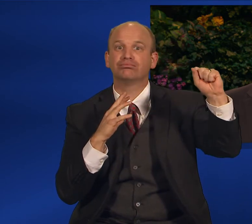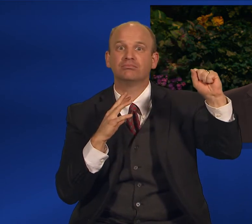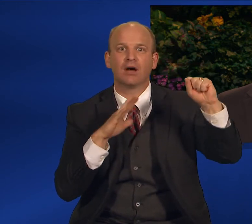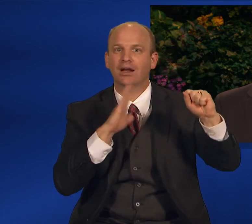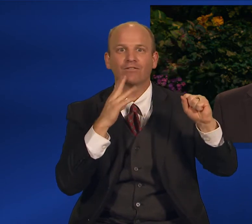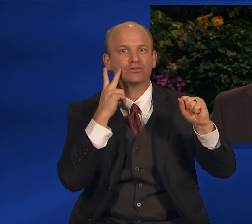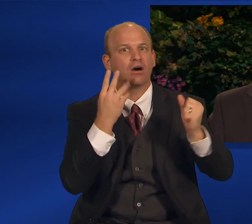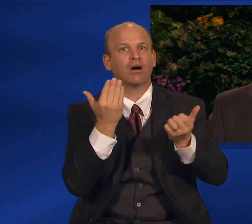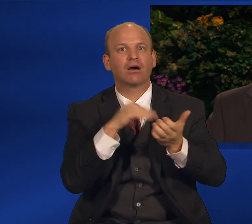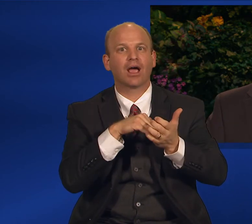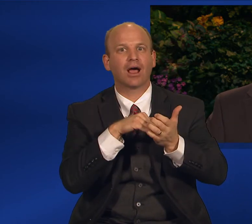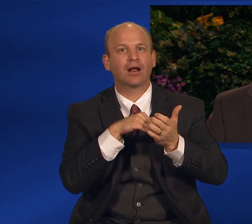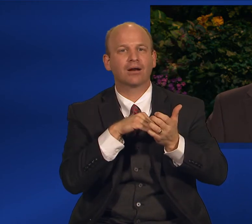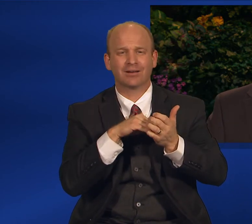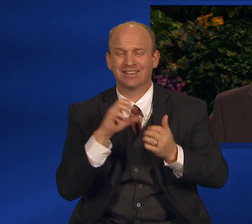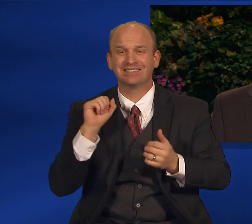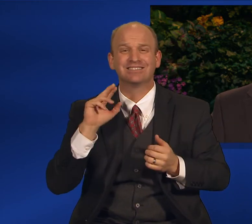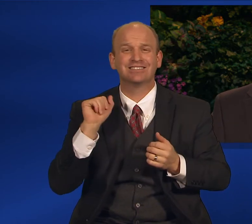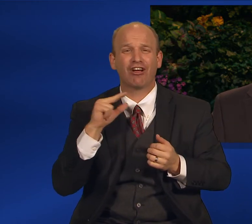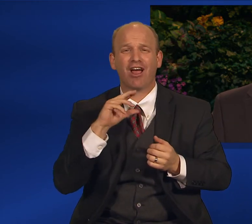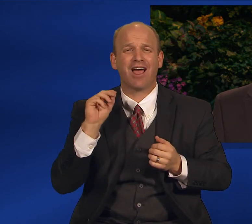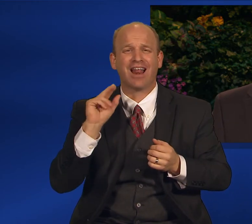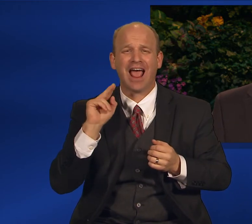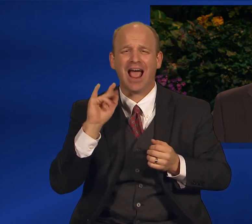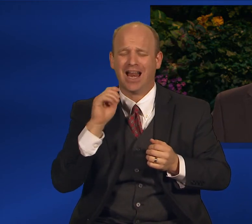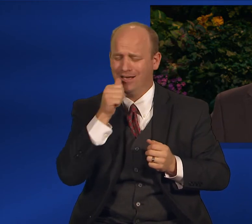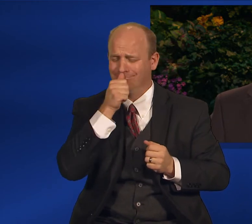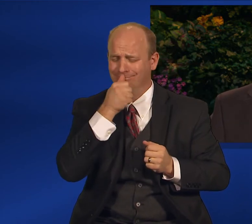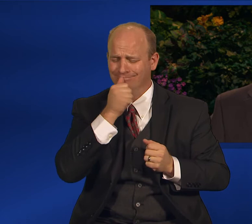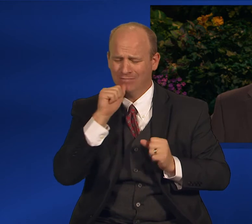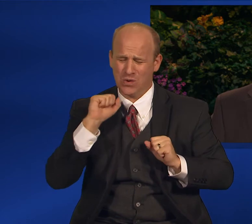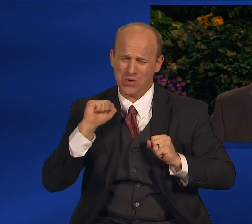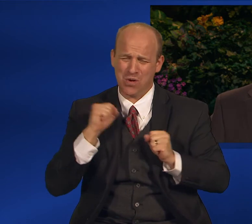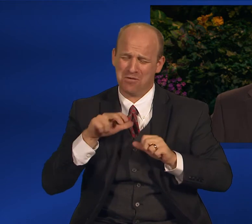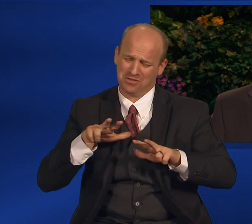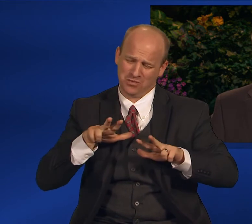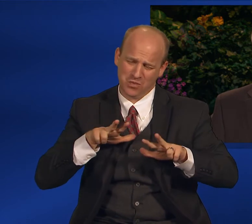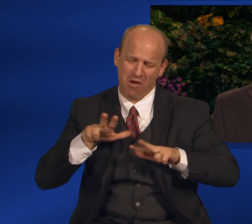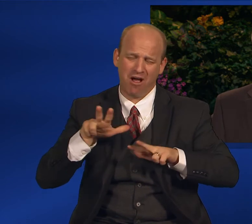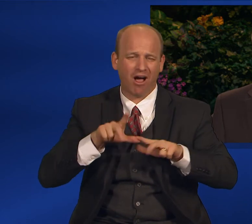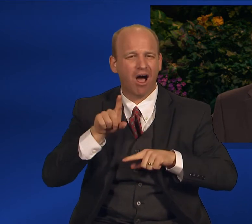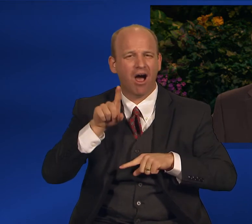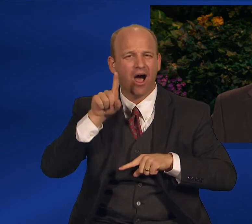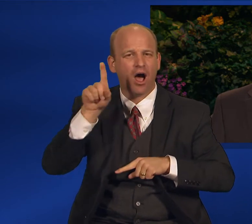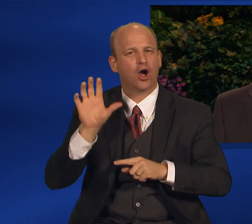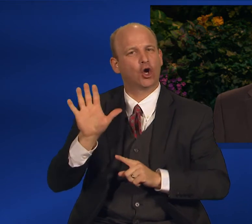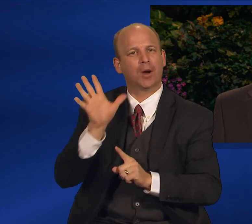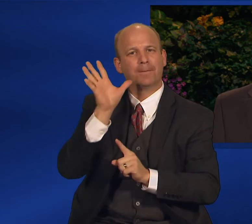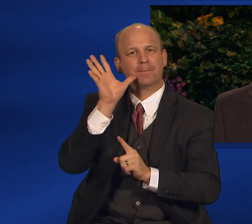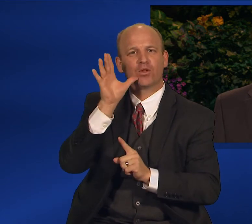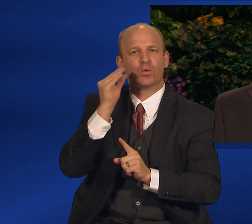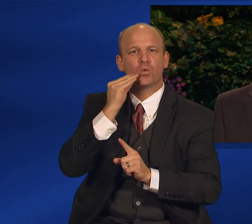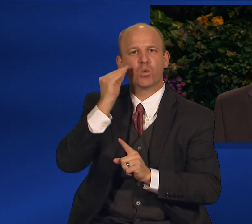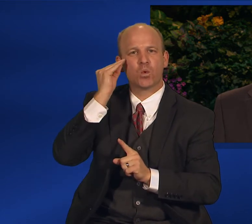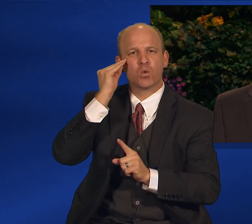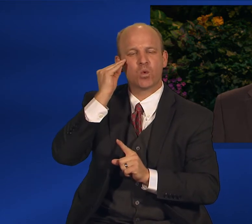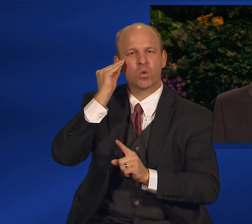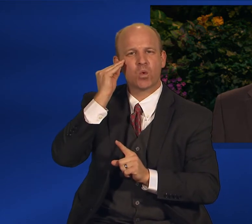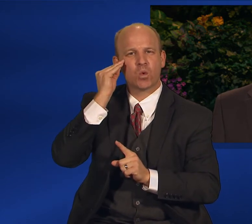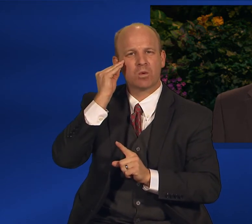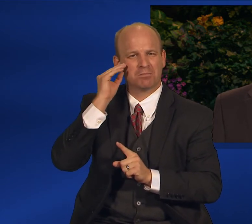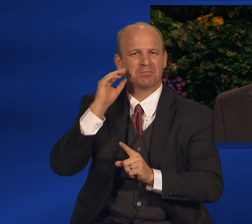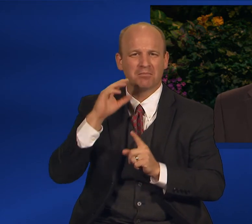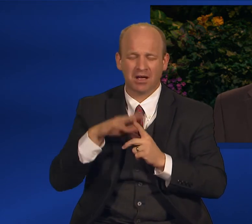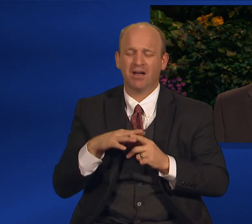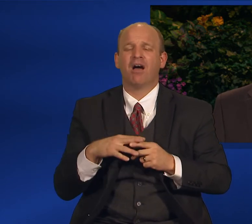walked several miles to her mother's home. Her mother agreed to let them stay in exchange for doing all the housework and cooking